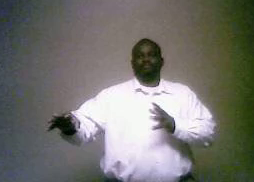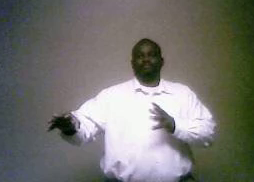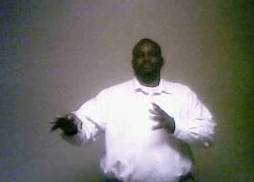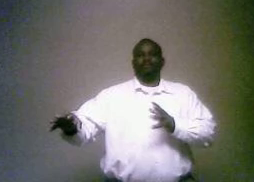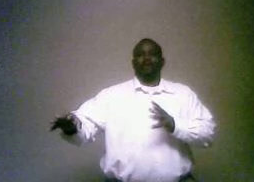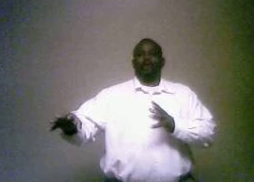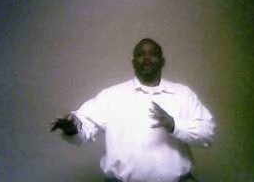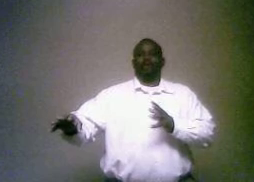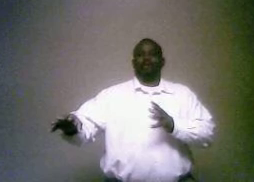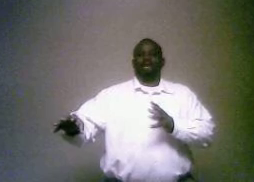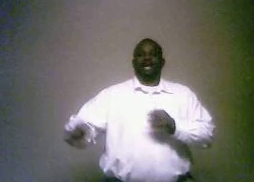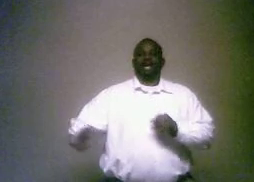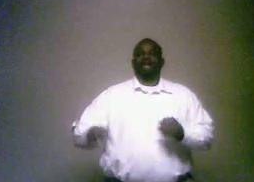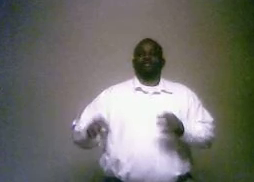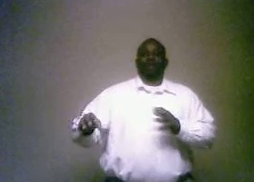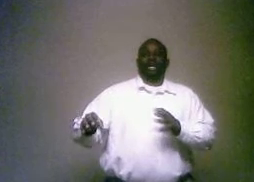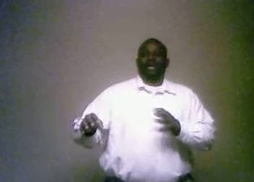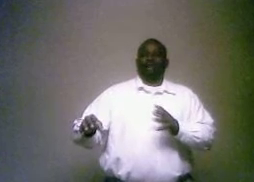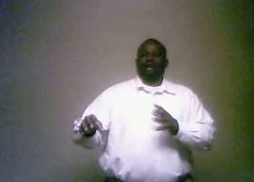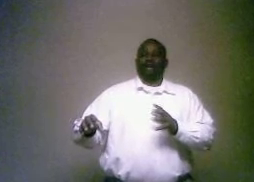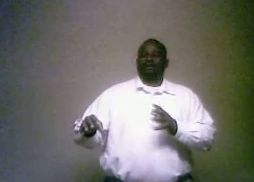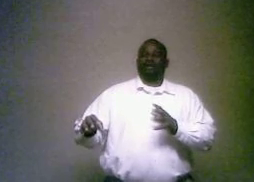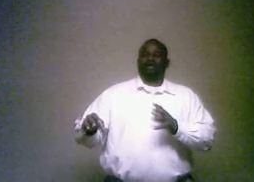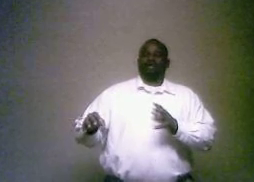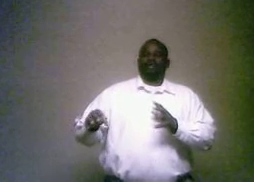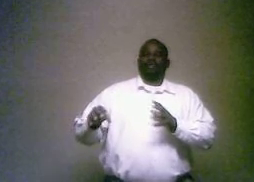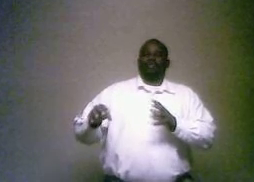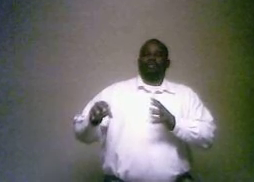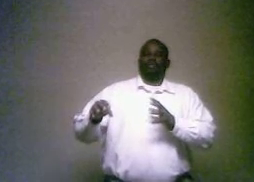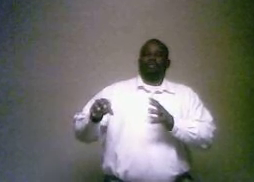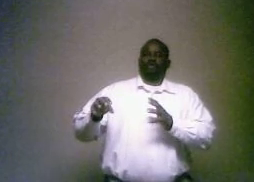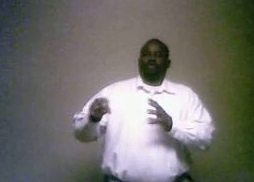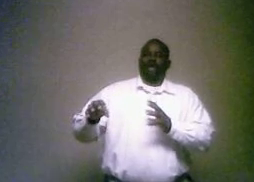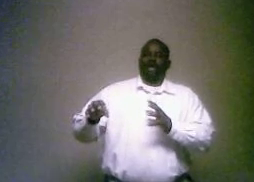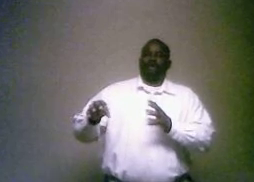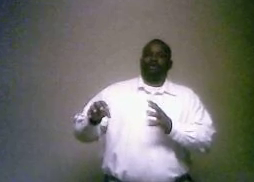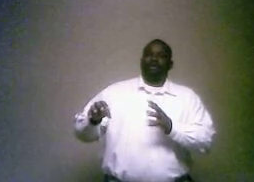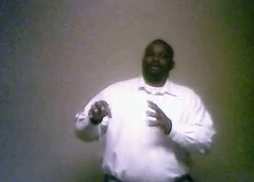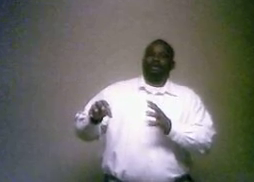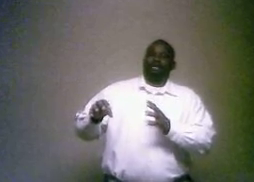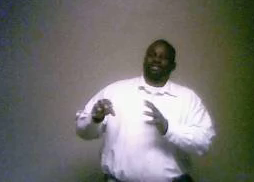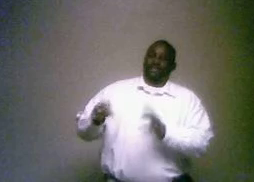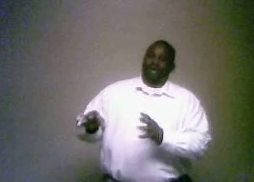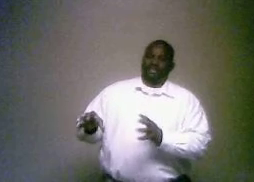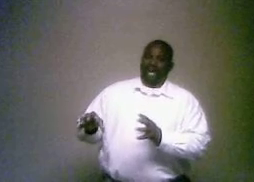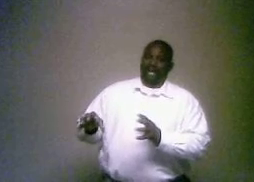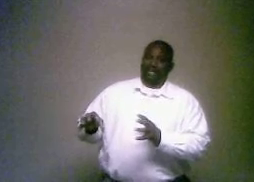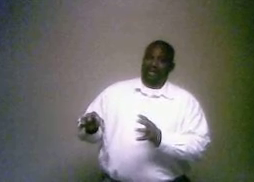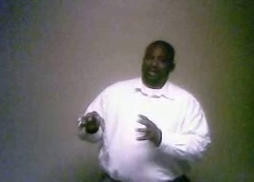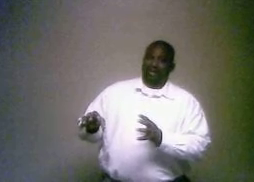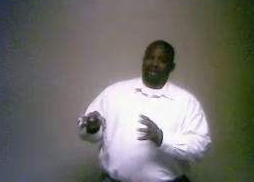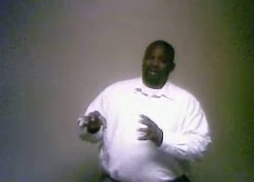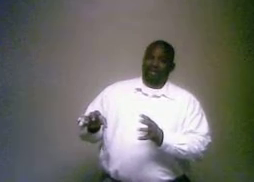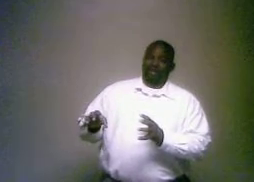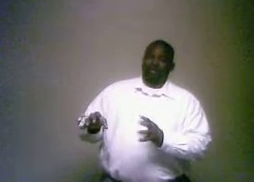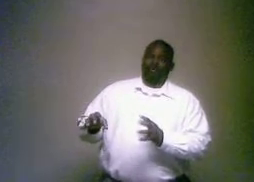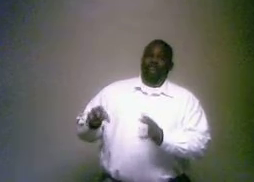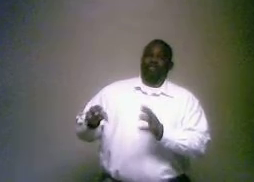Mark 1, and let's read where the trail starts at, where we